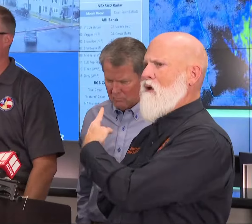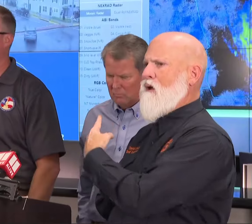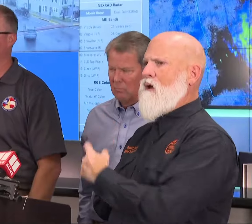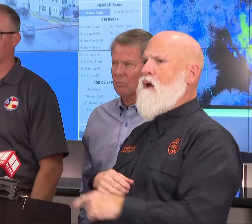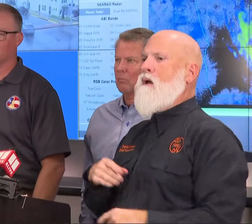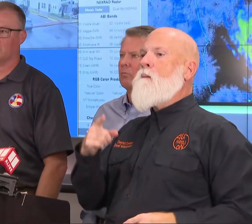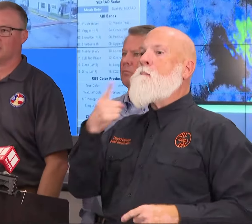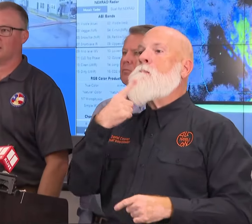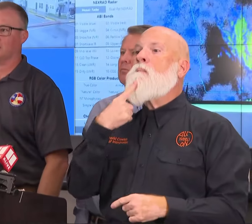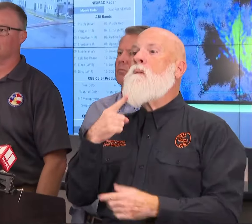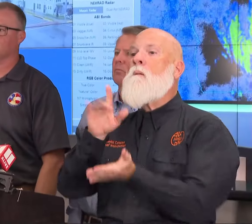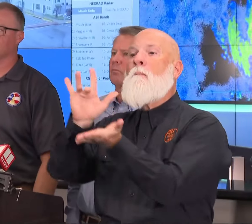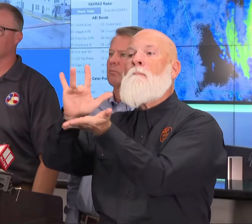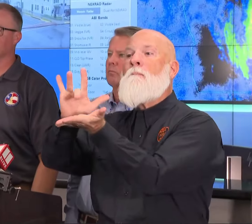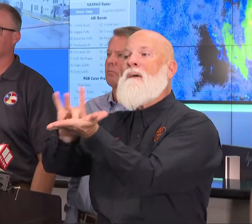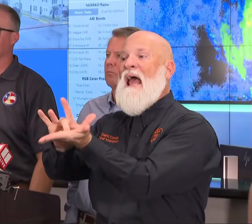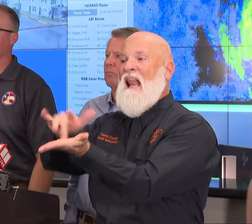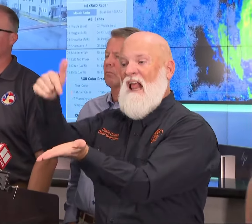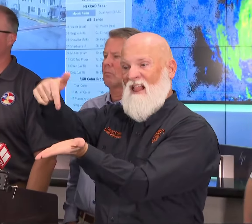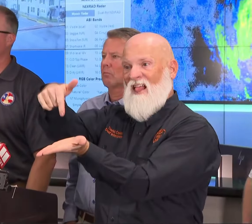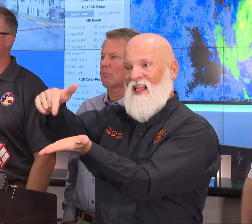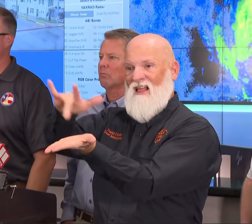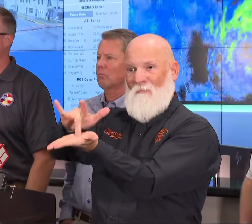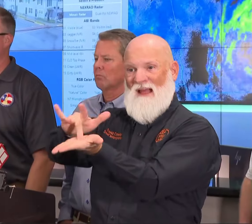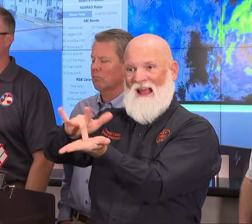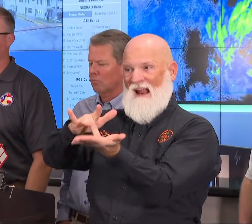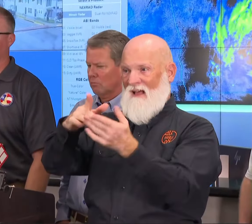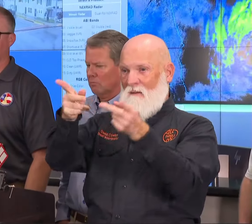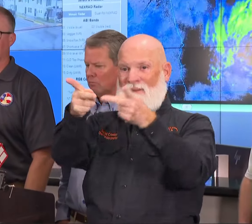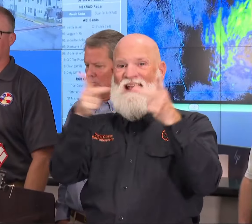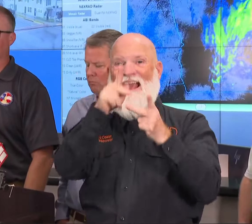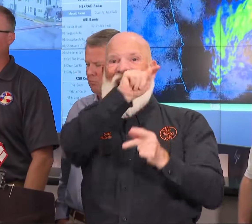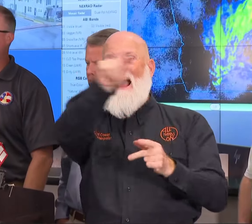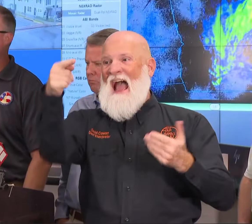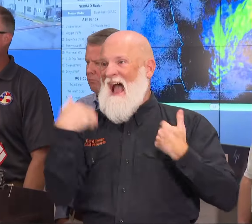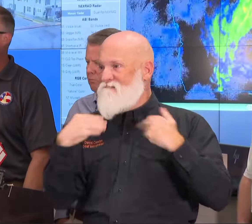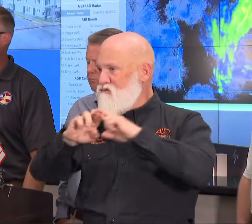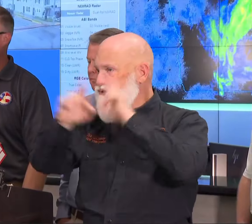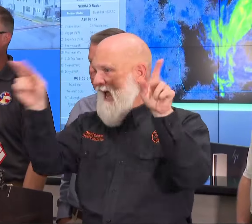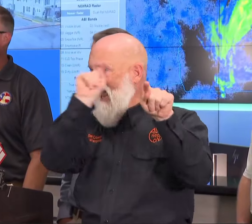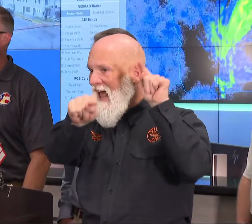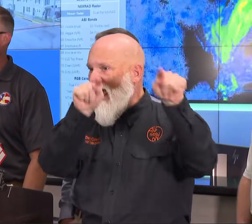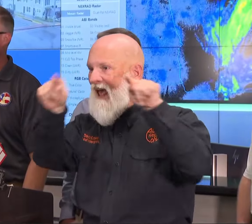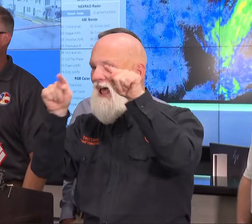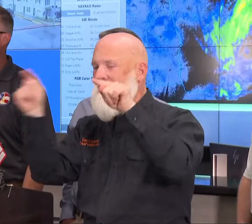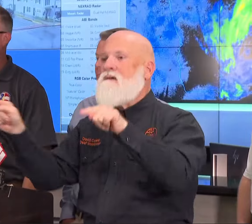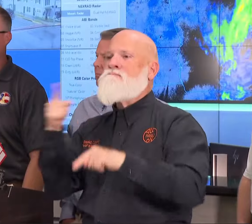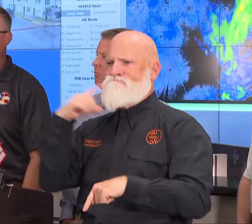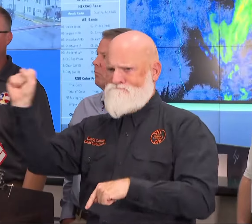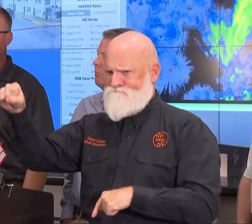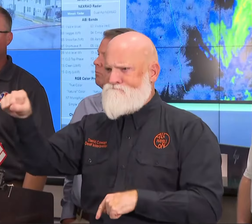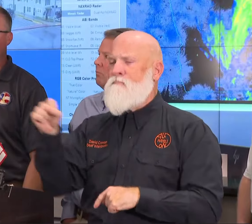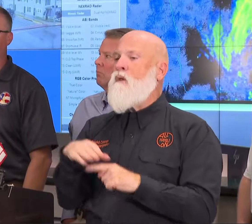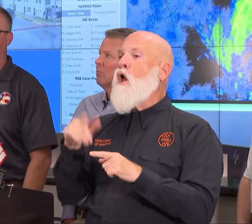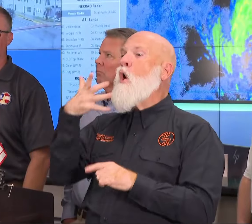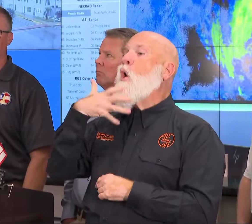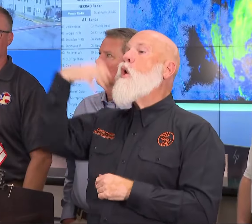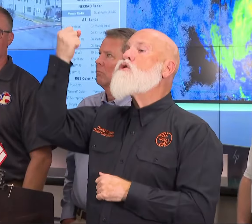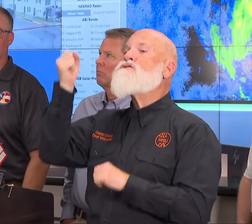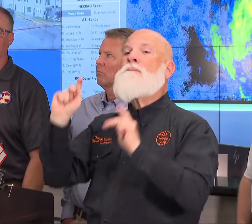nursing homes, senior living facilities on Tybee Island and a couple places that we did have